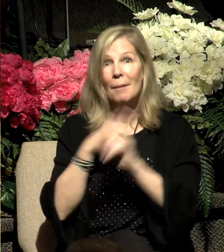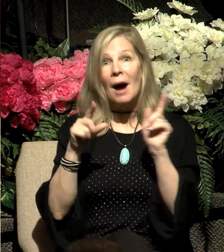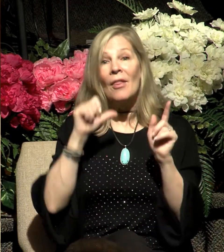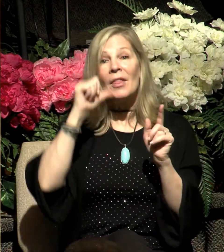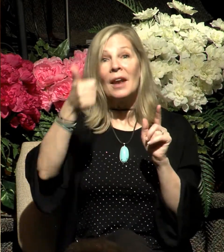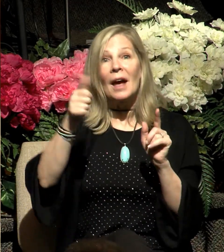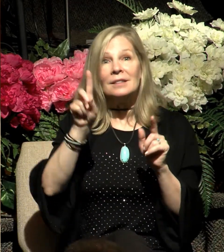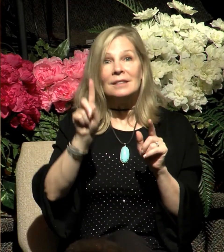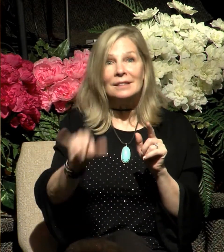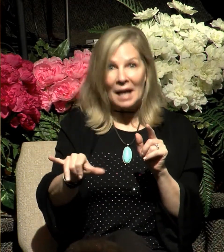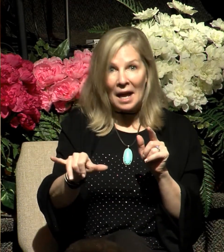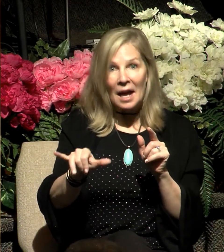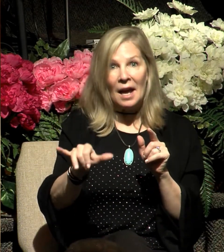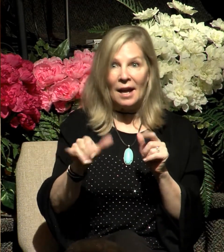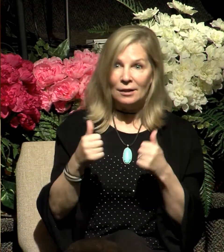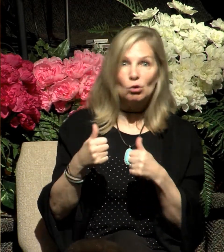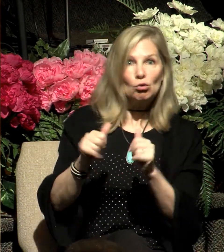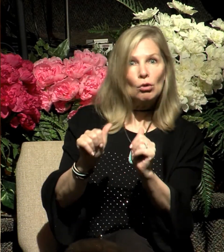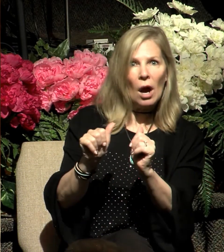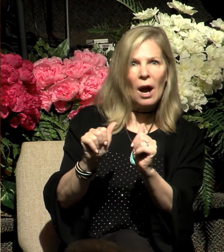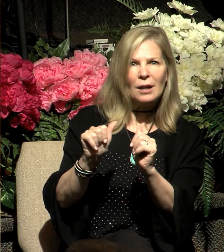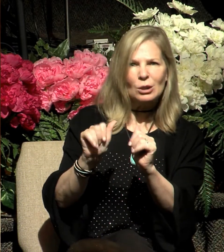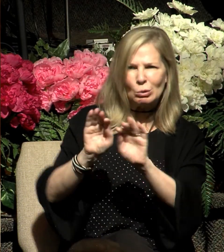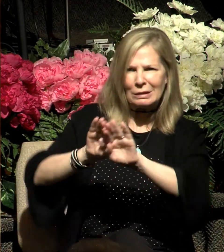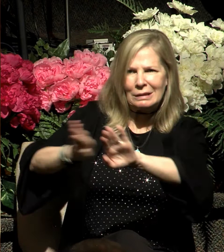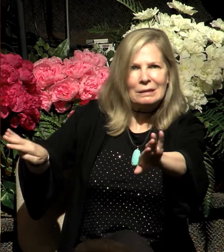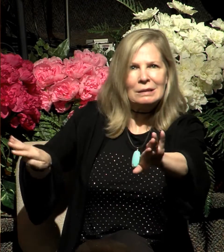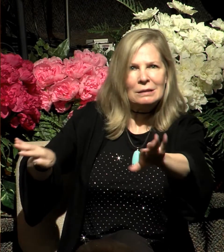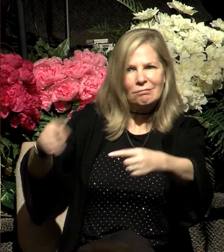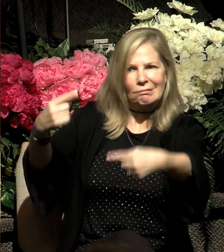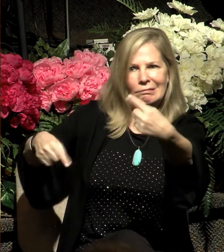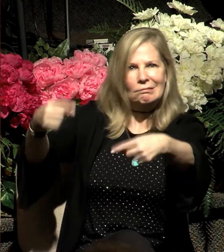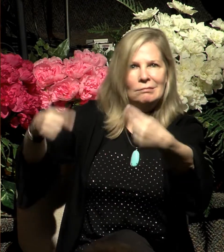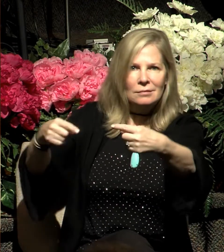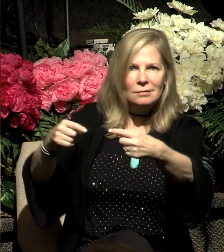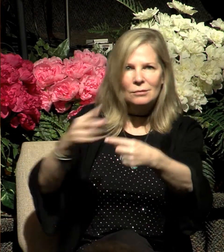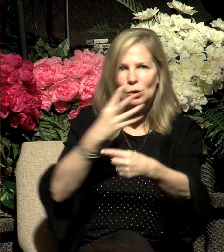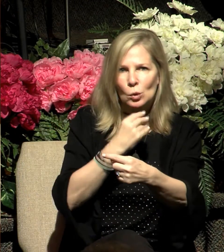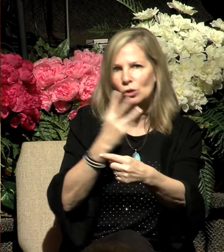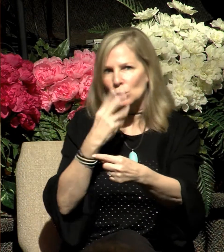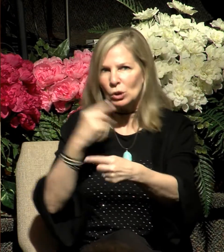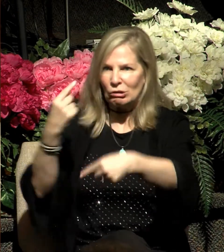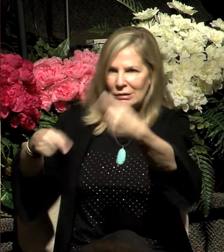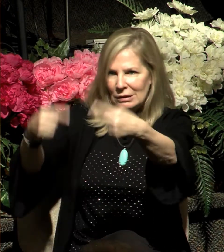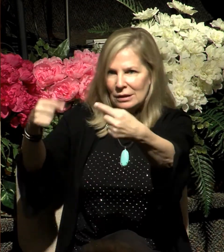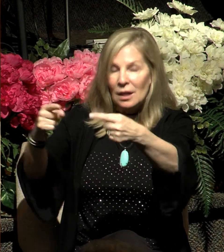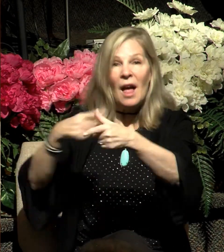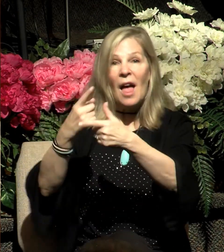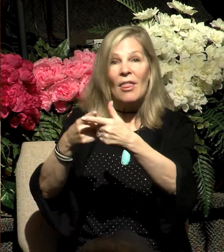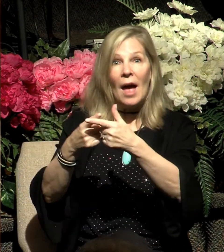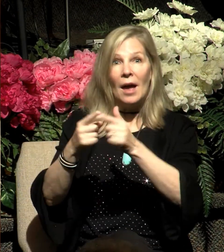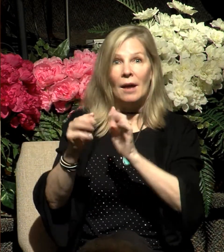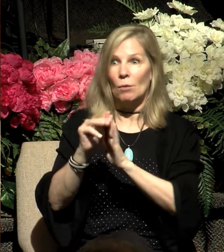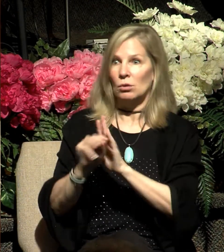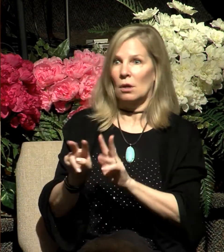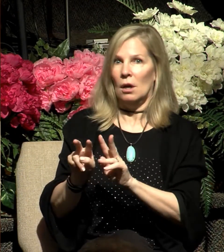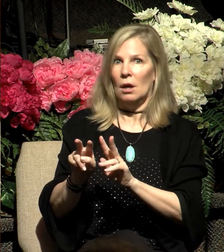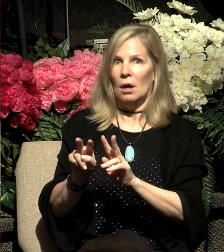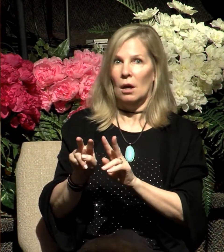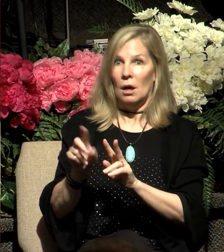day, he tried to intervene in a second dispute, and it resulted in Moses fleeing Egypt for the land